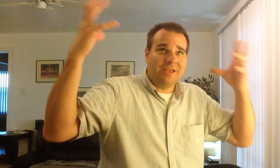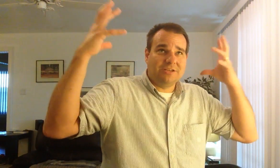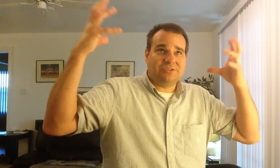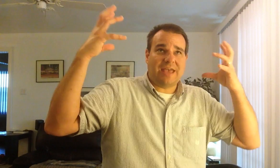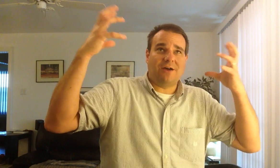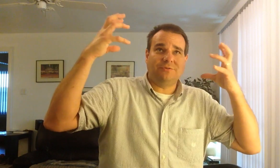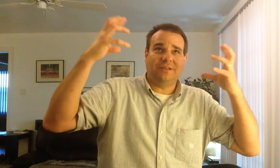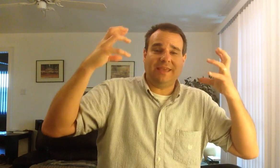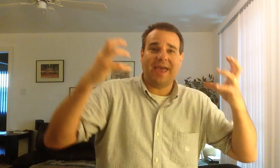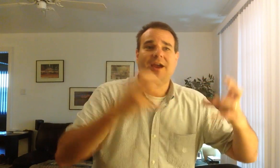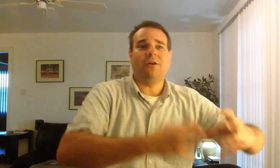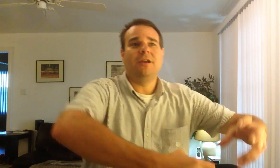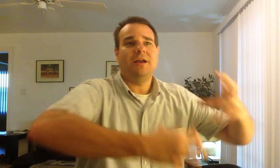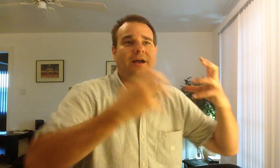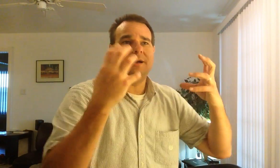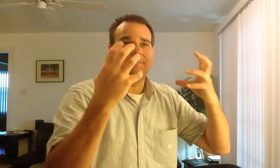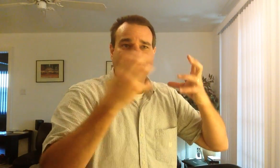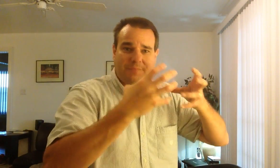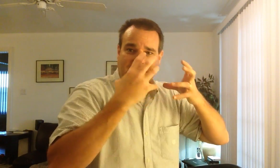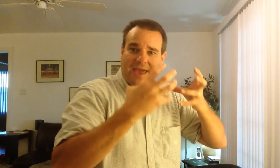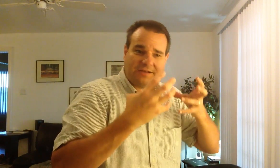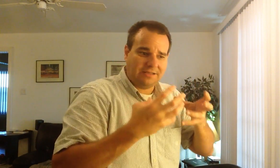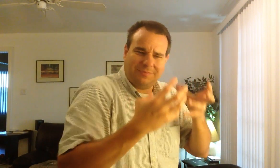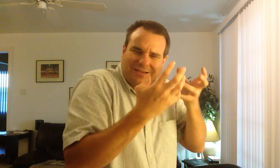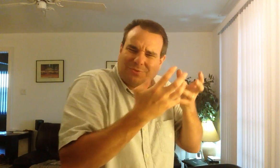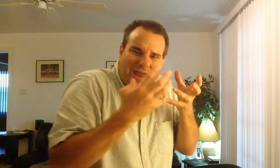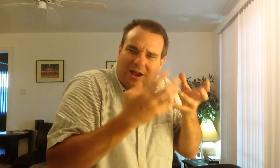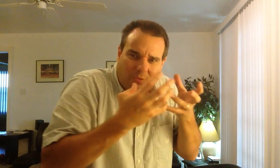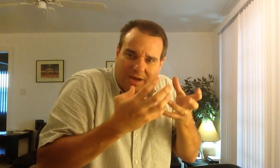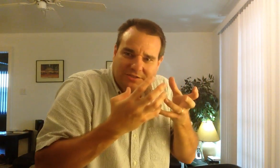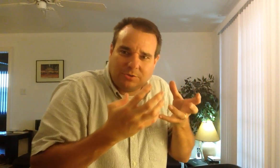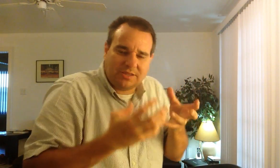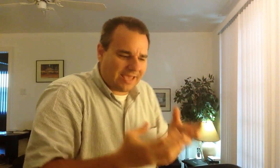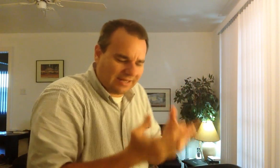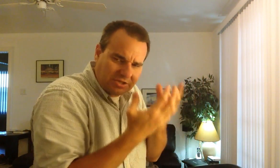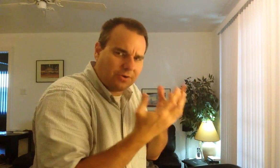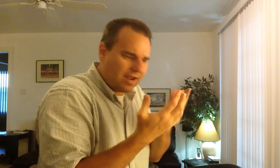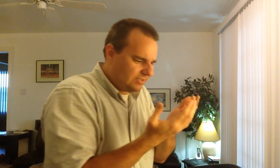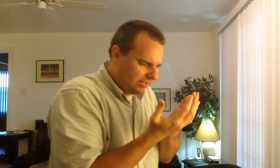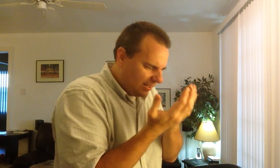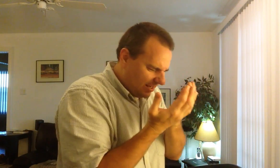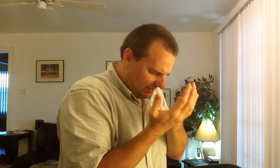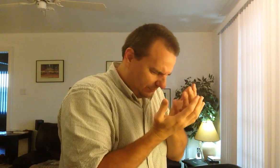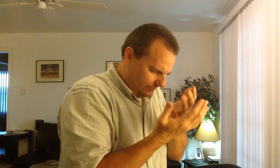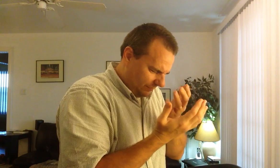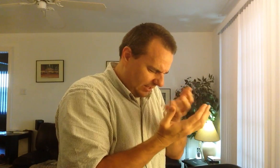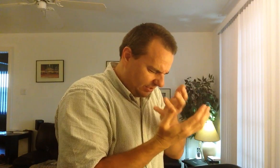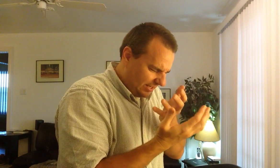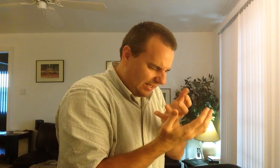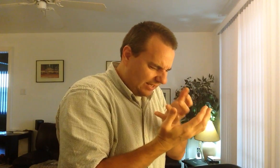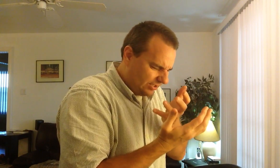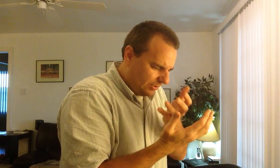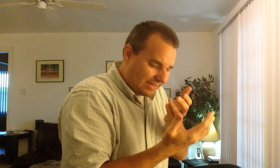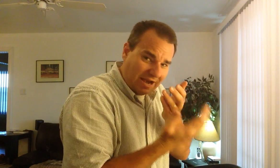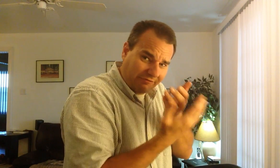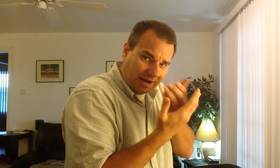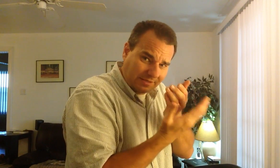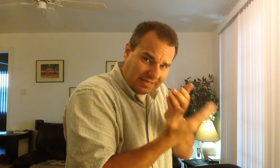sound in the air mechanically, because we're not quite doing that. Unless you're Edison singing into a diaphragm that's